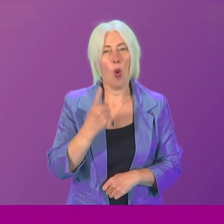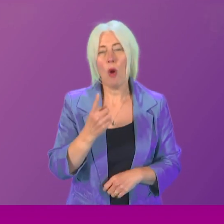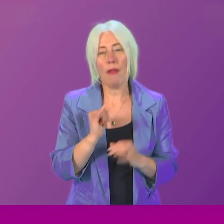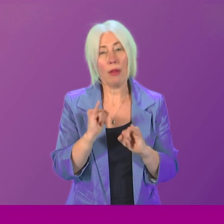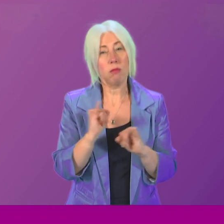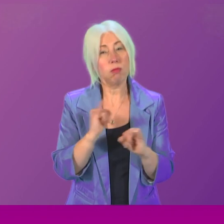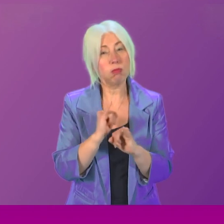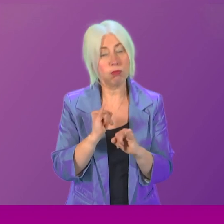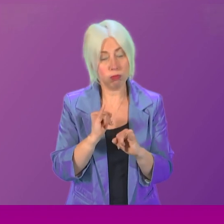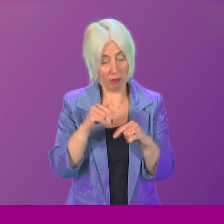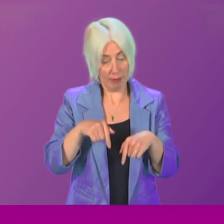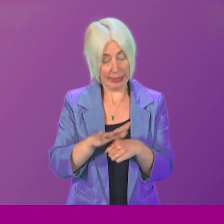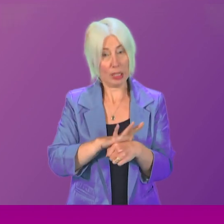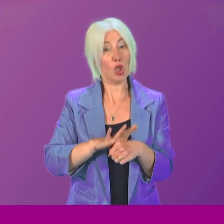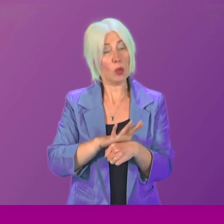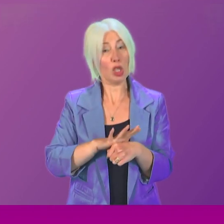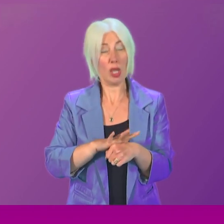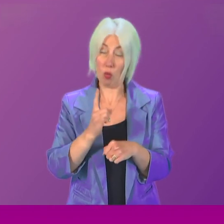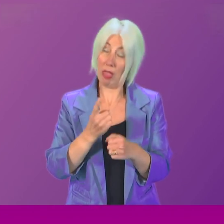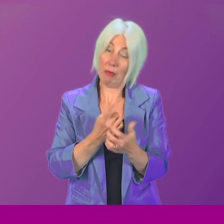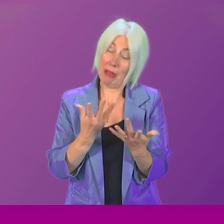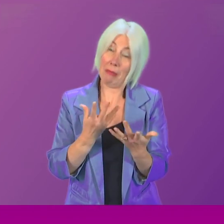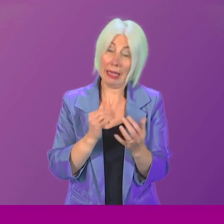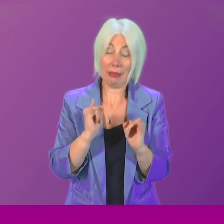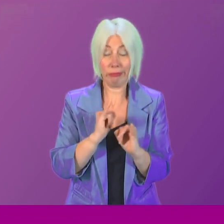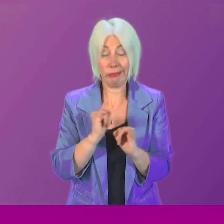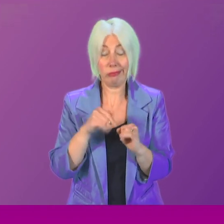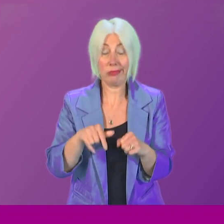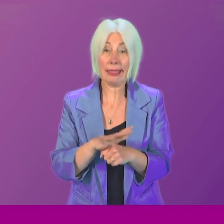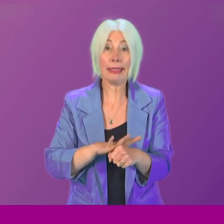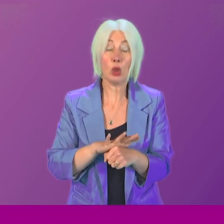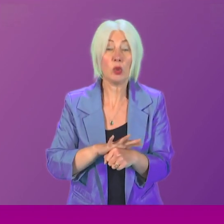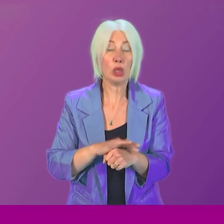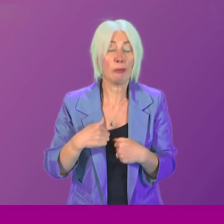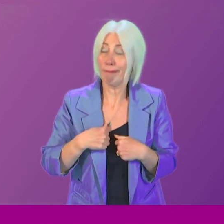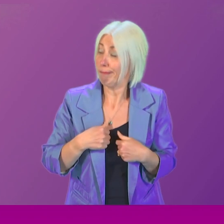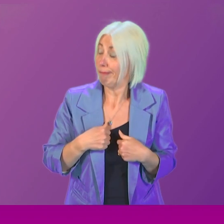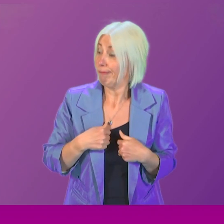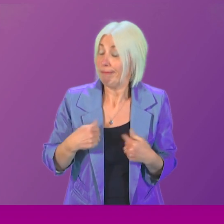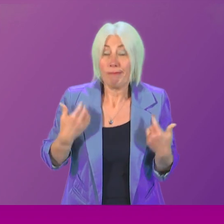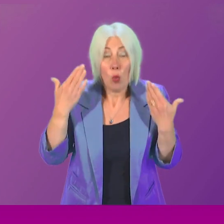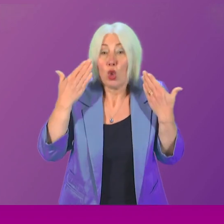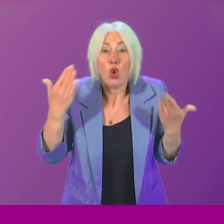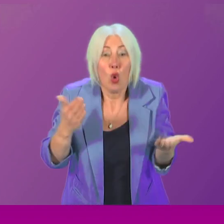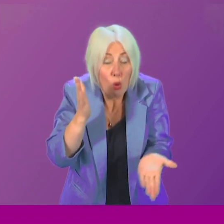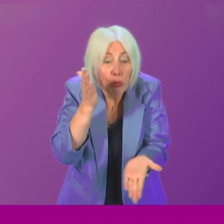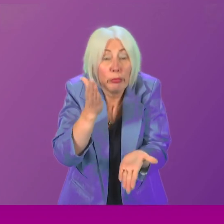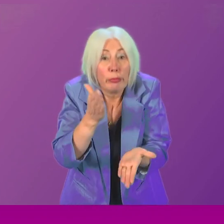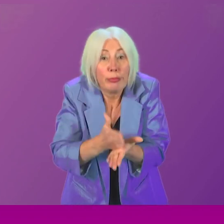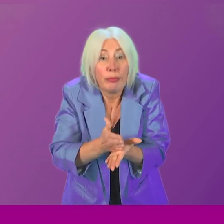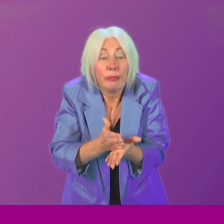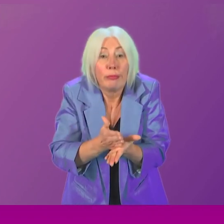this situation, one of the many tragedies of this situation is that we don't know for certain how many